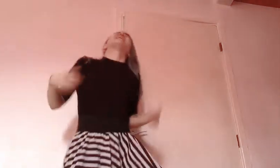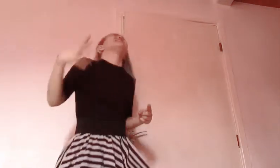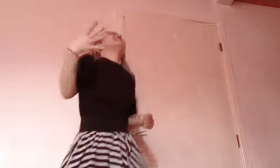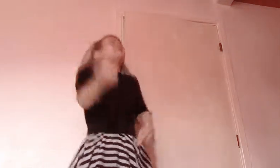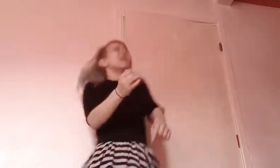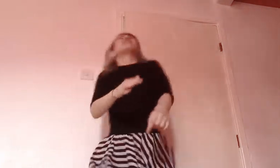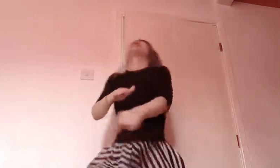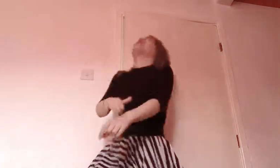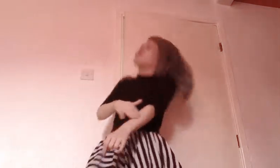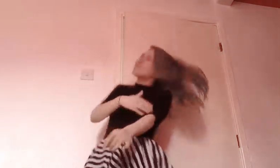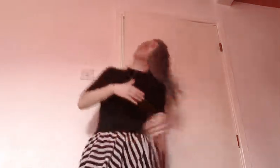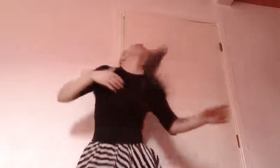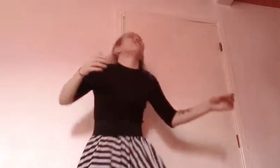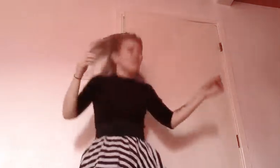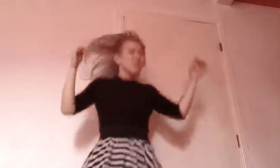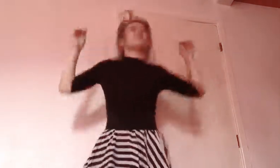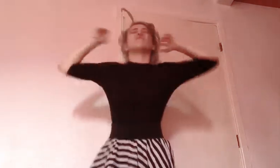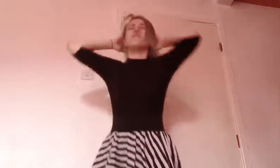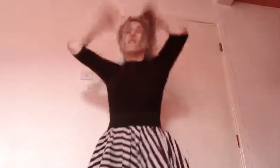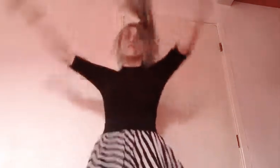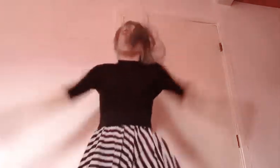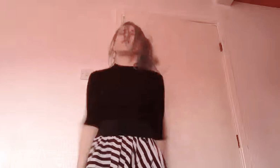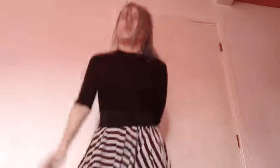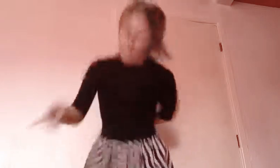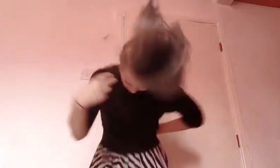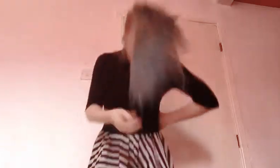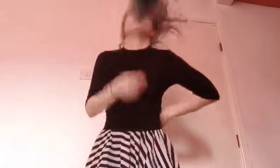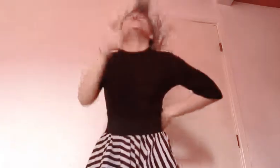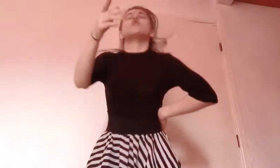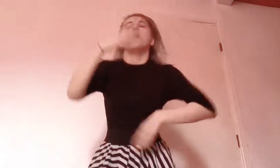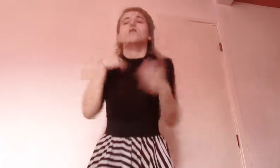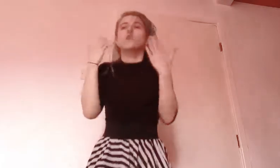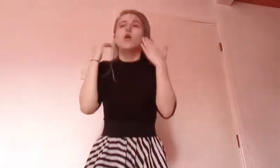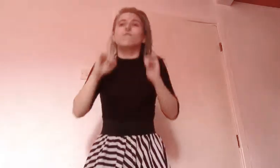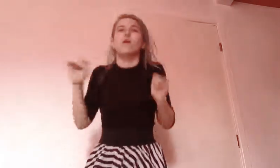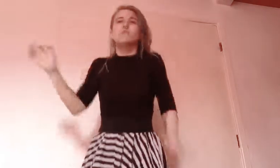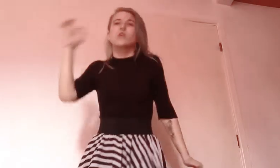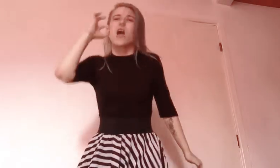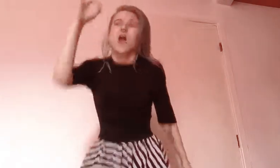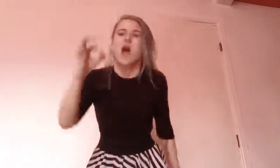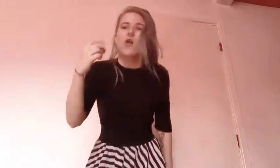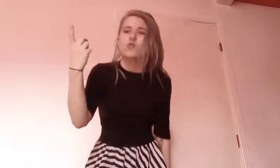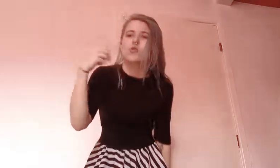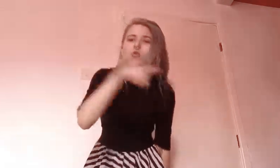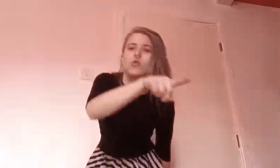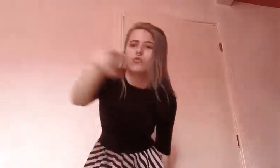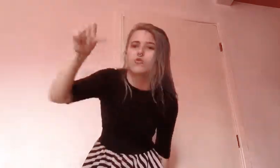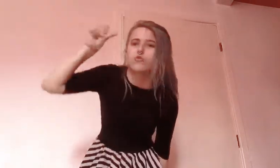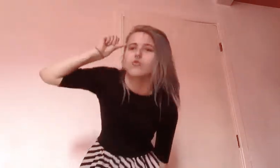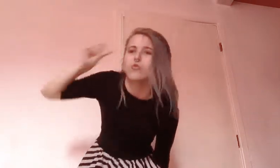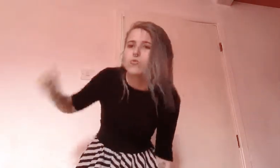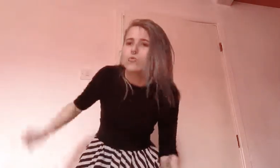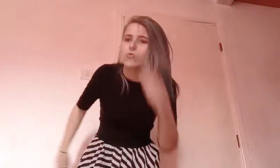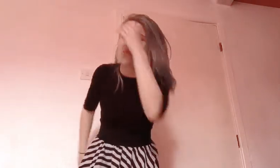ask you who know. Wait for them to ask you who you